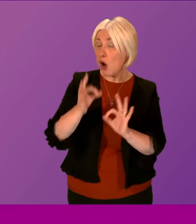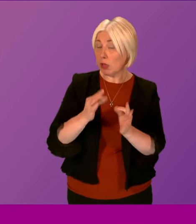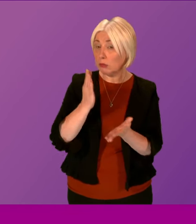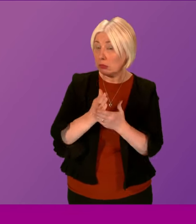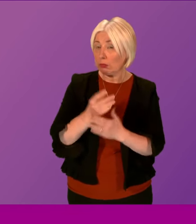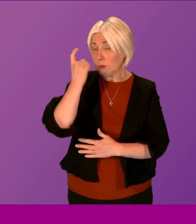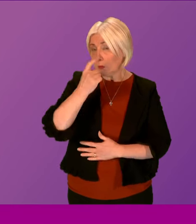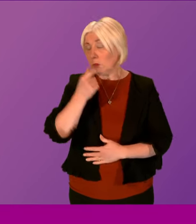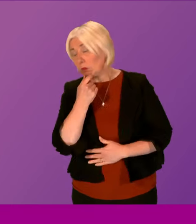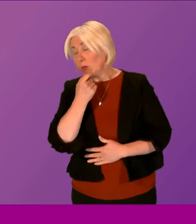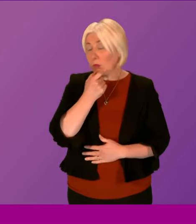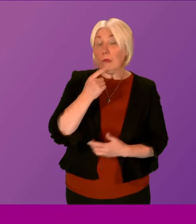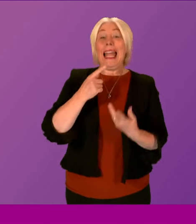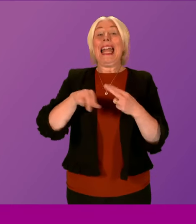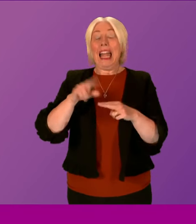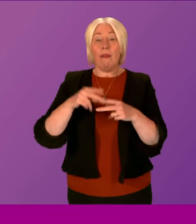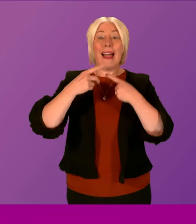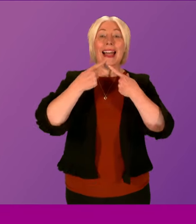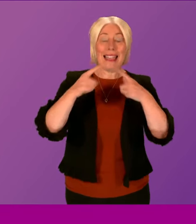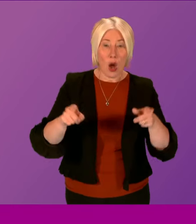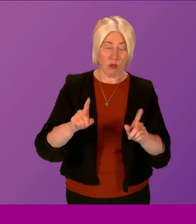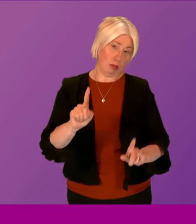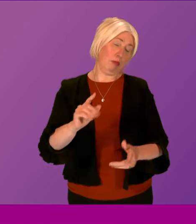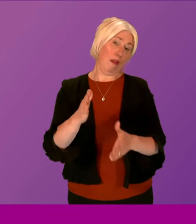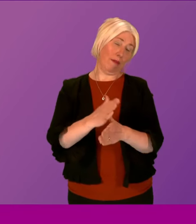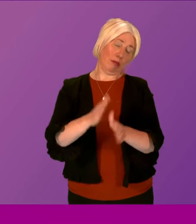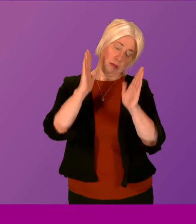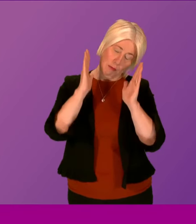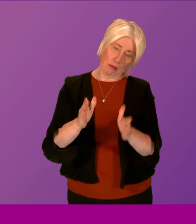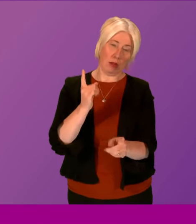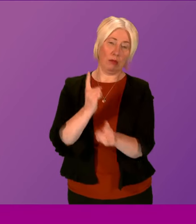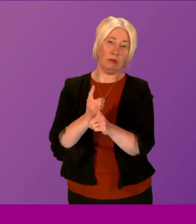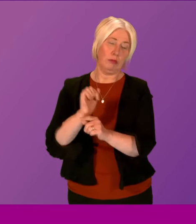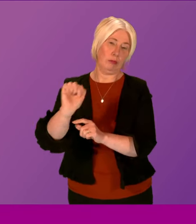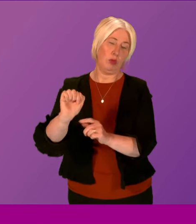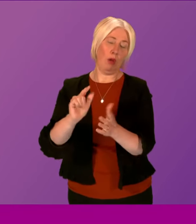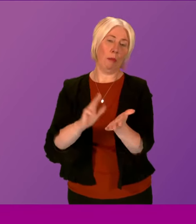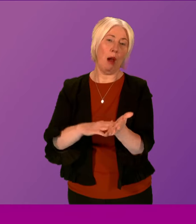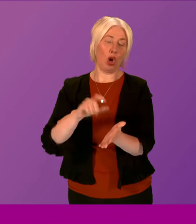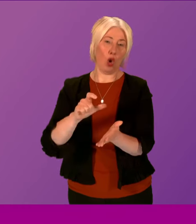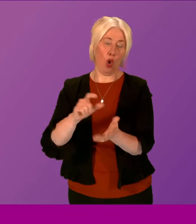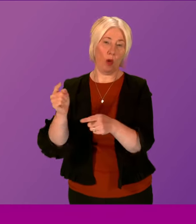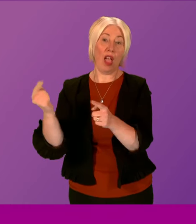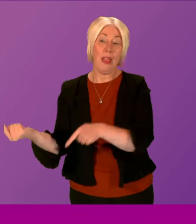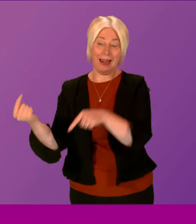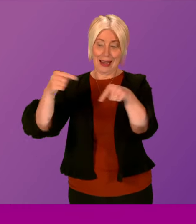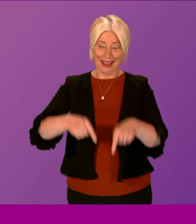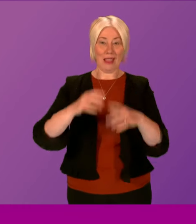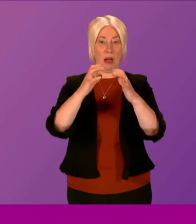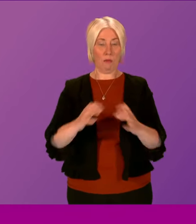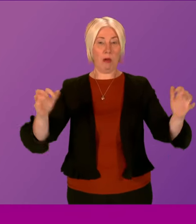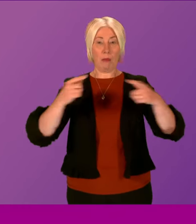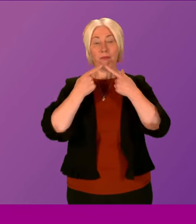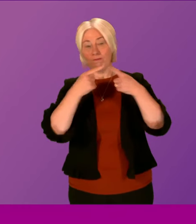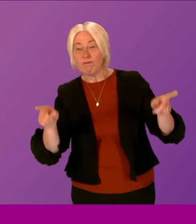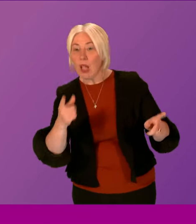if we are to make that announcement, first of all I think to speak of course to Margaret Caldwell, but also to come to this parliament with the full detail of what any potential